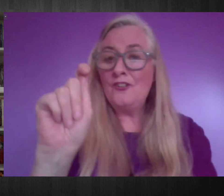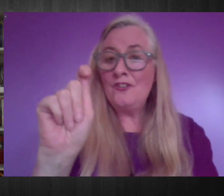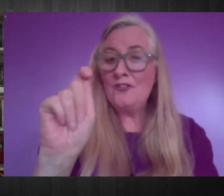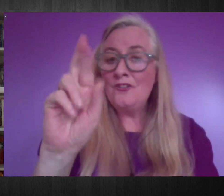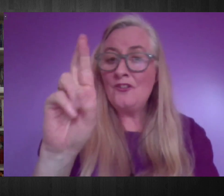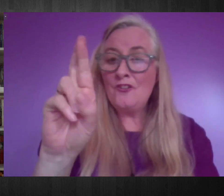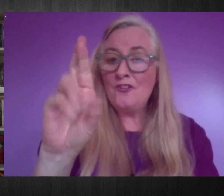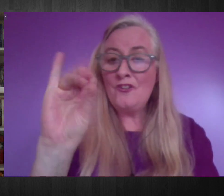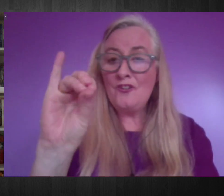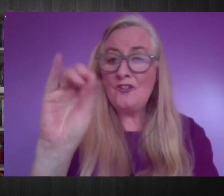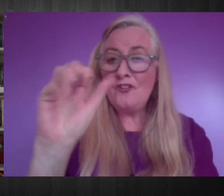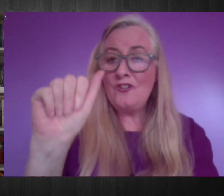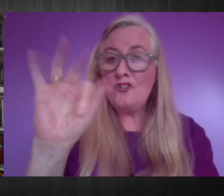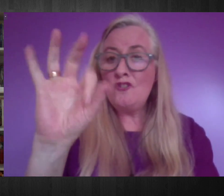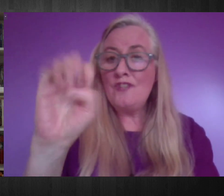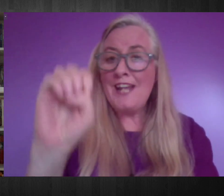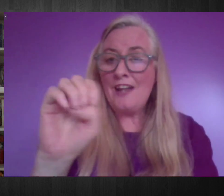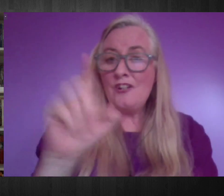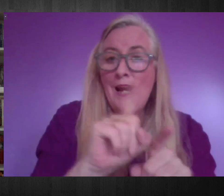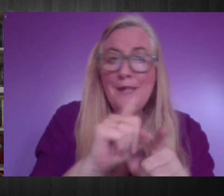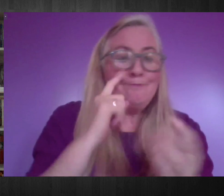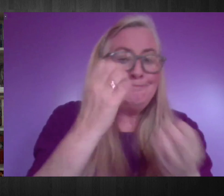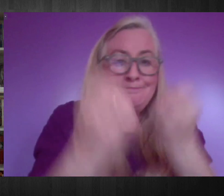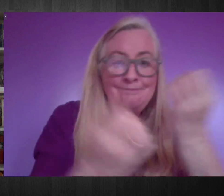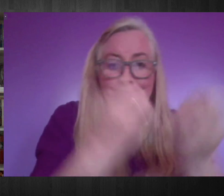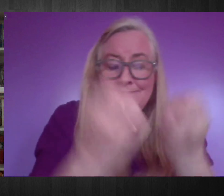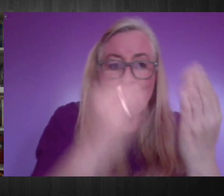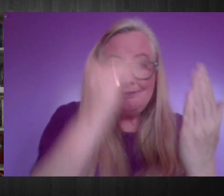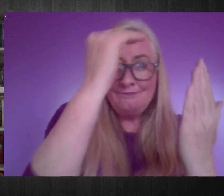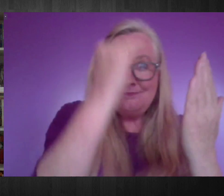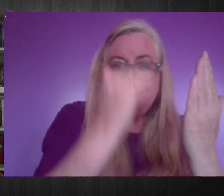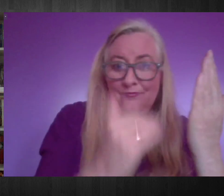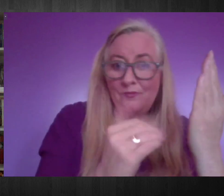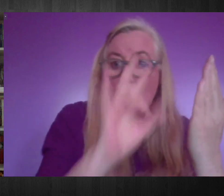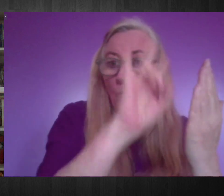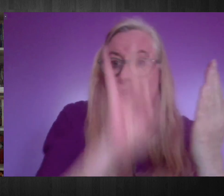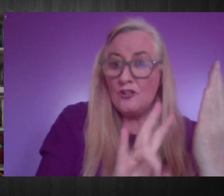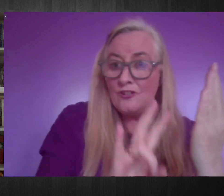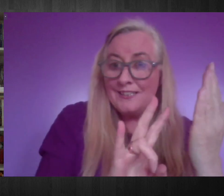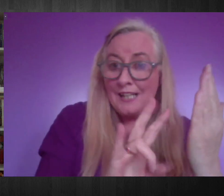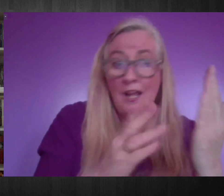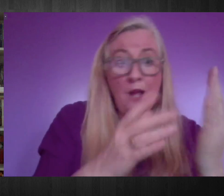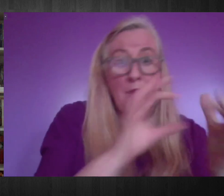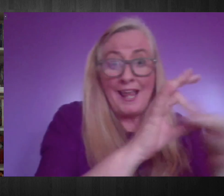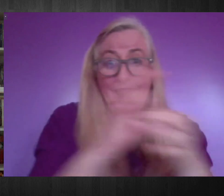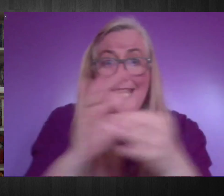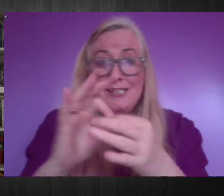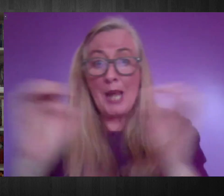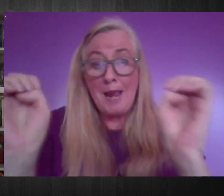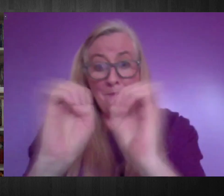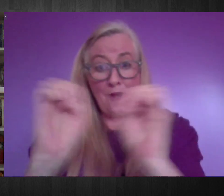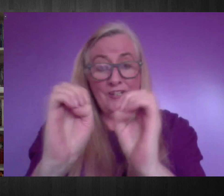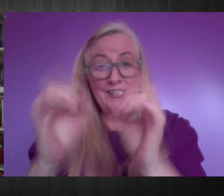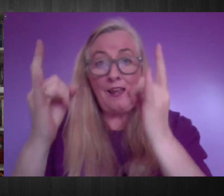some point in this pandemic risking accessing emergency health care services, the use of